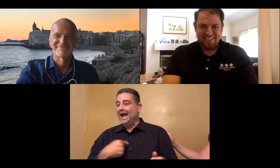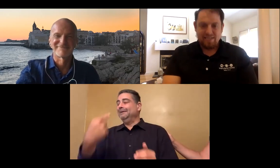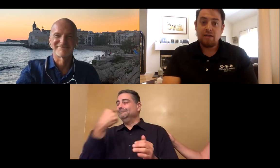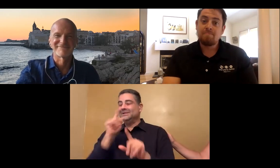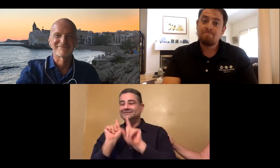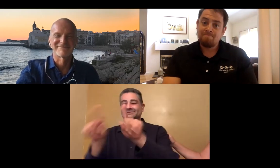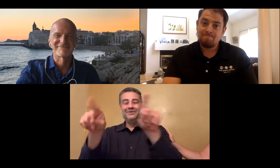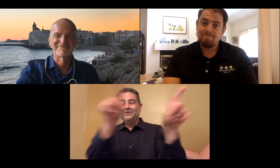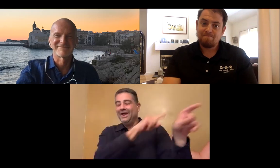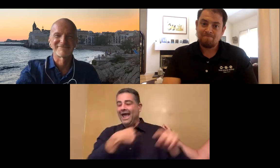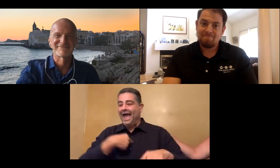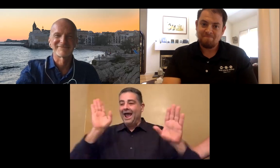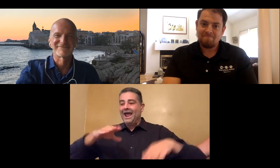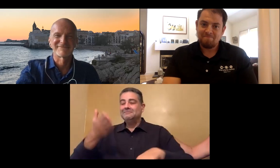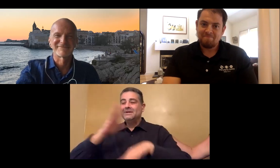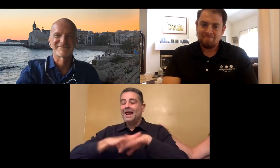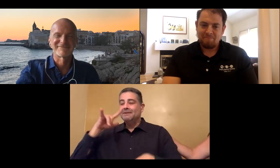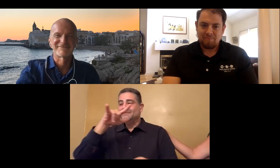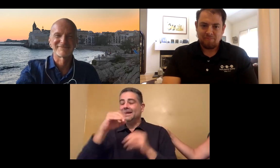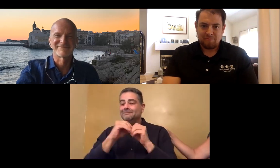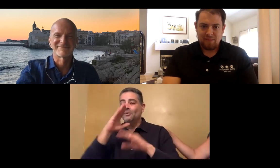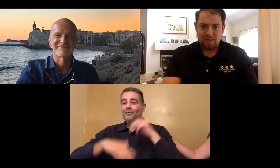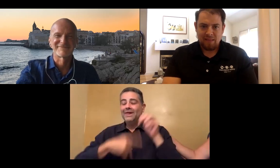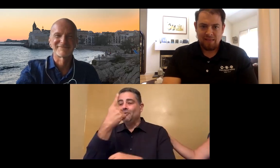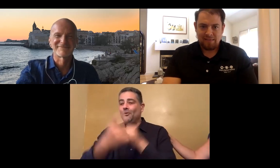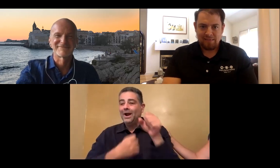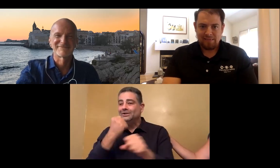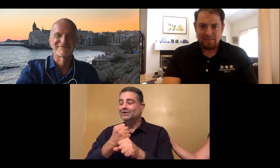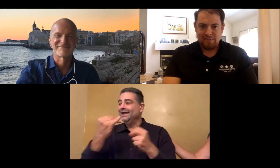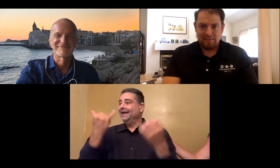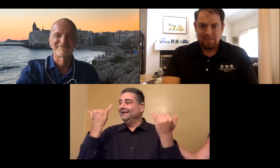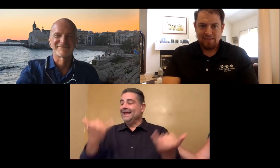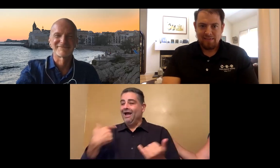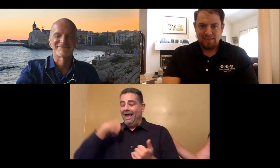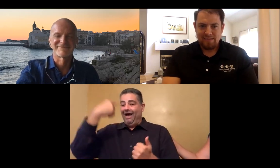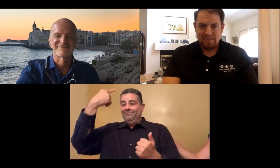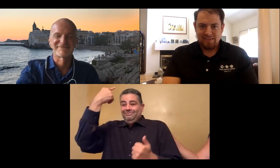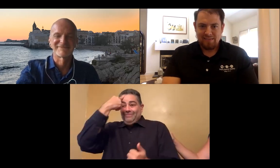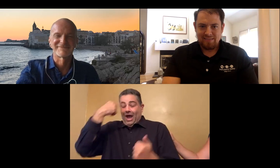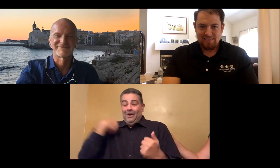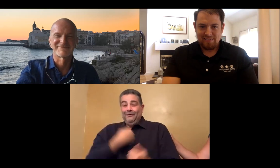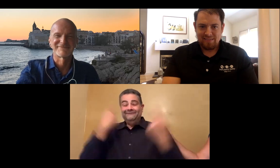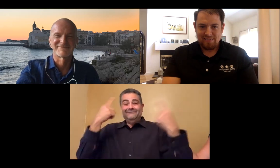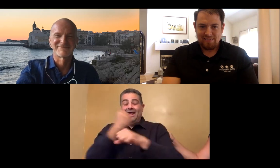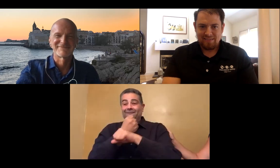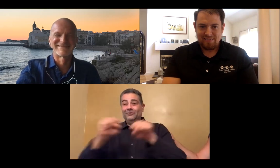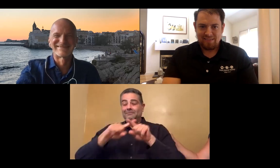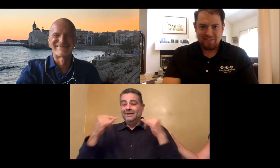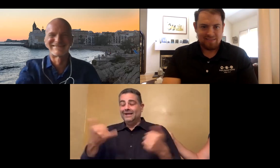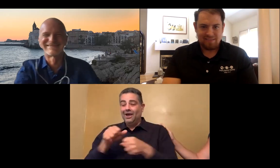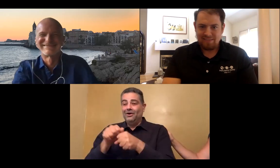And I missed the Nazra conference. I missed being out and about. I haven't been on a plane for over a year.